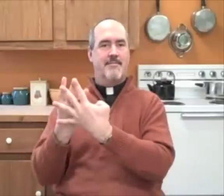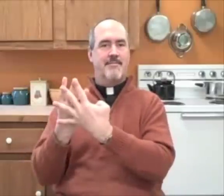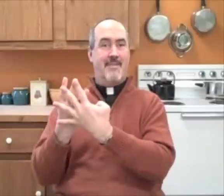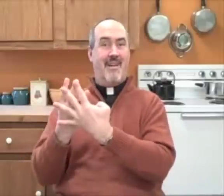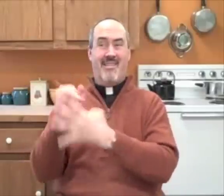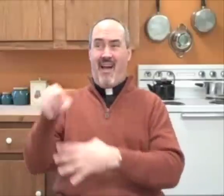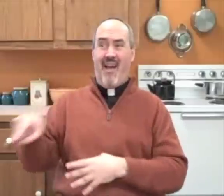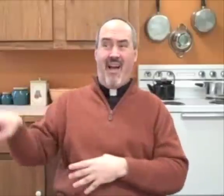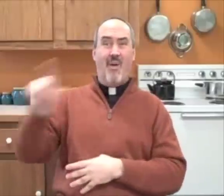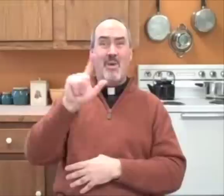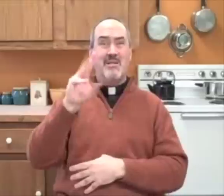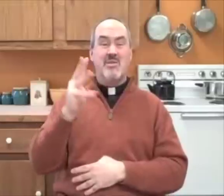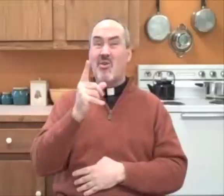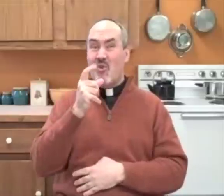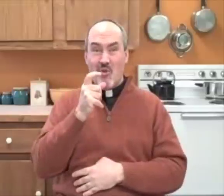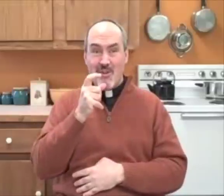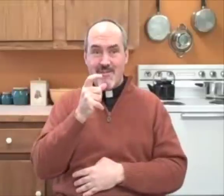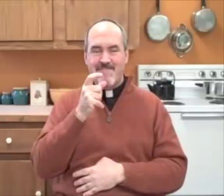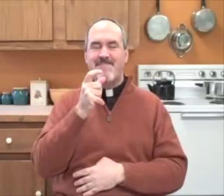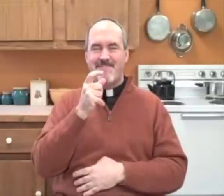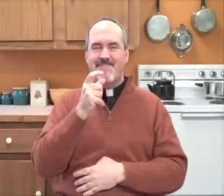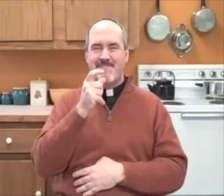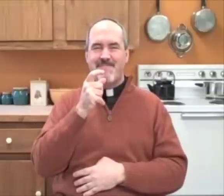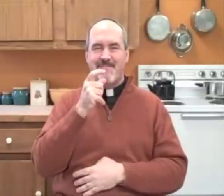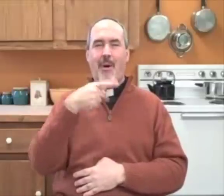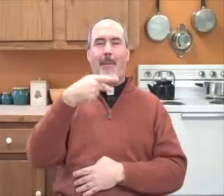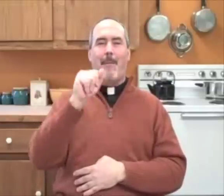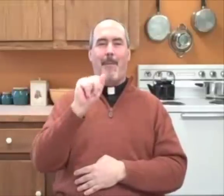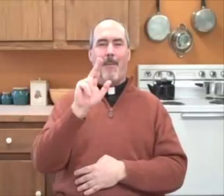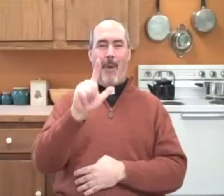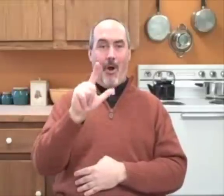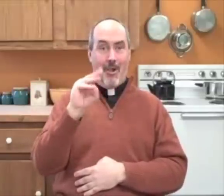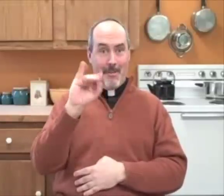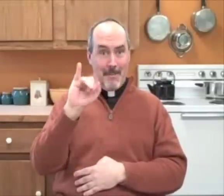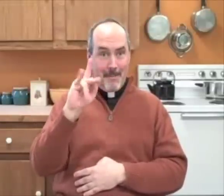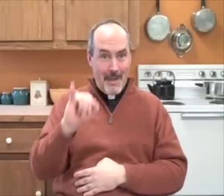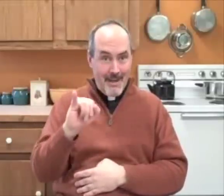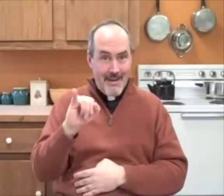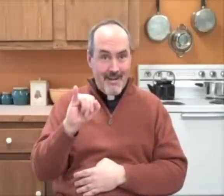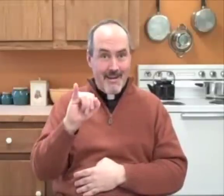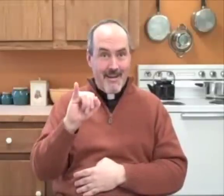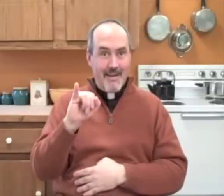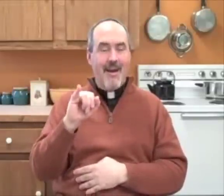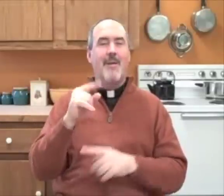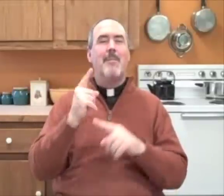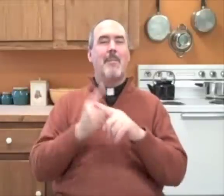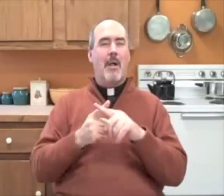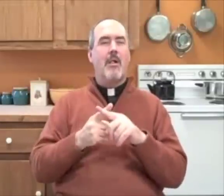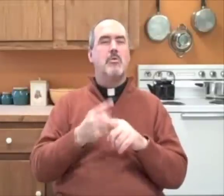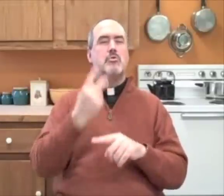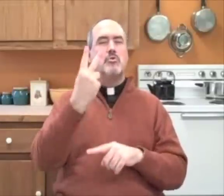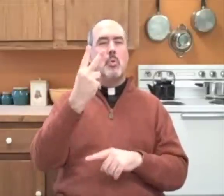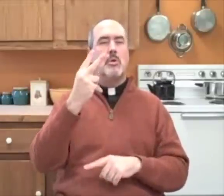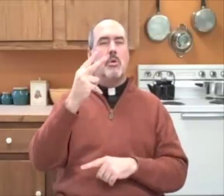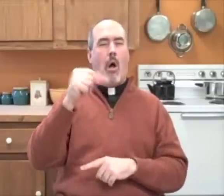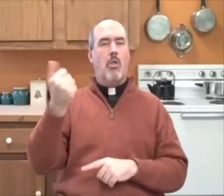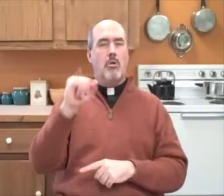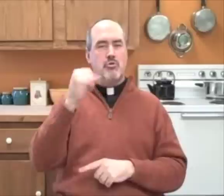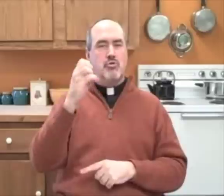Those 26 Catholics were Saint Paul Miko, two other Jesuits,